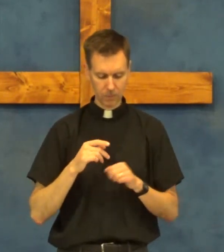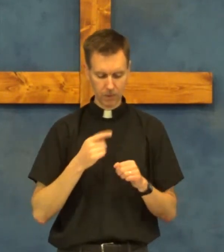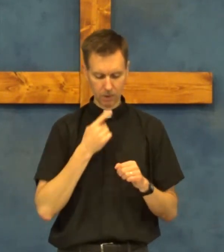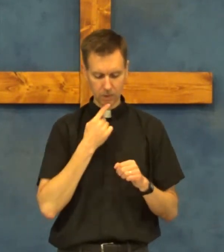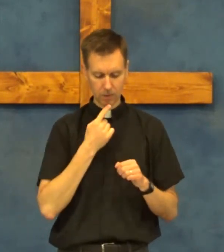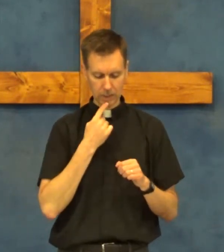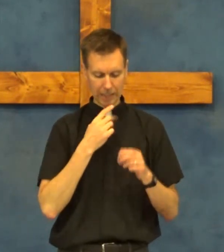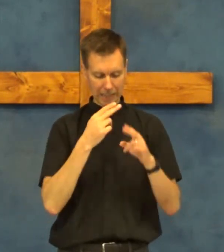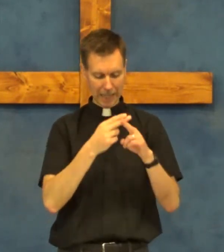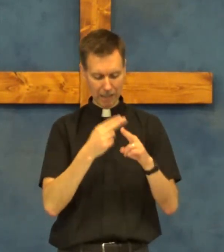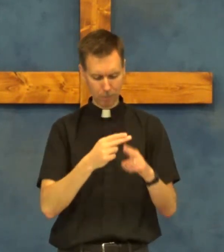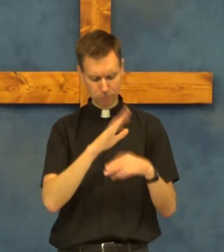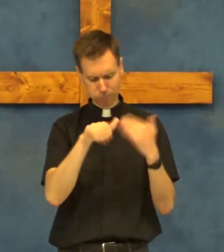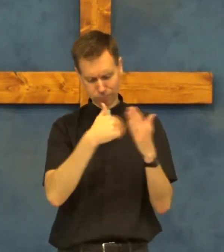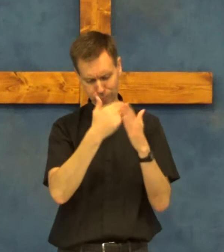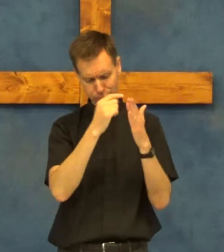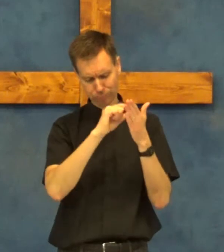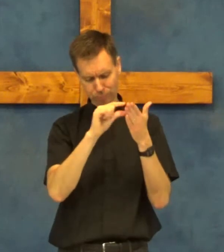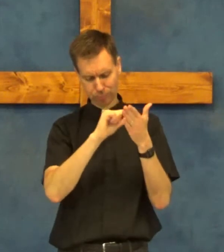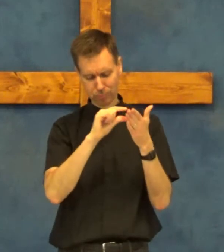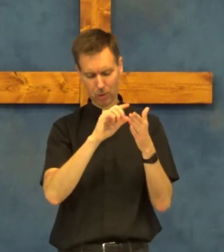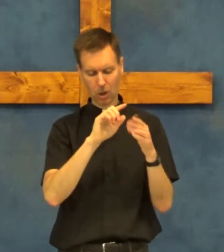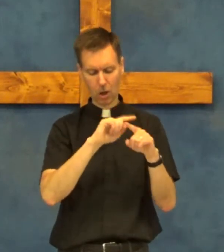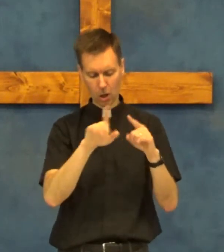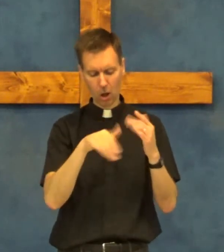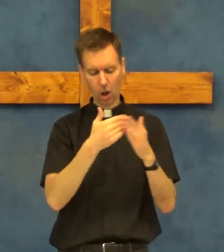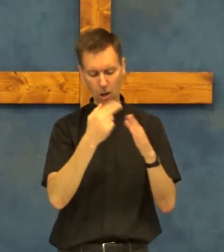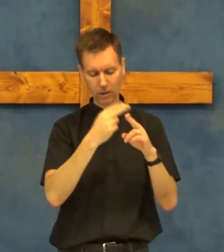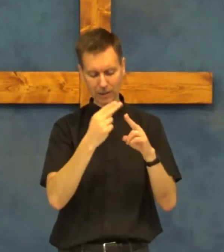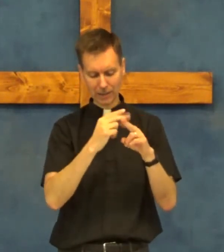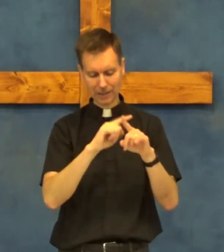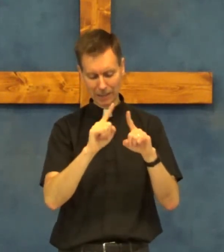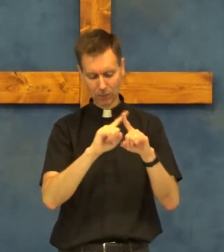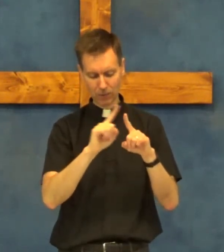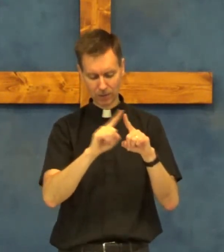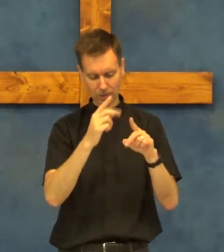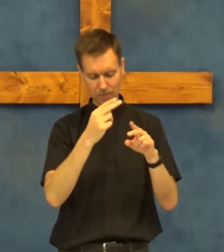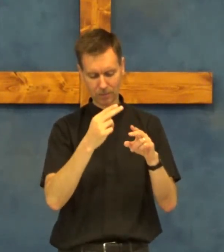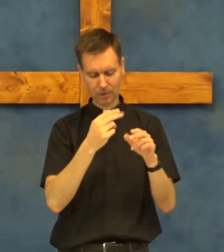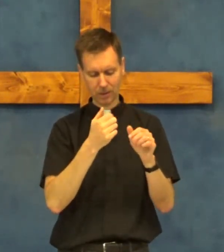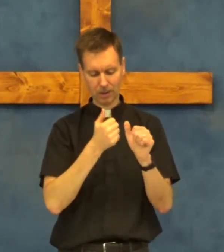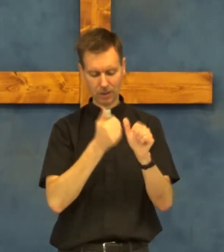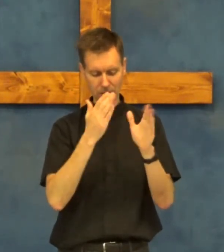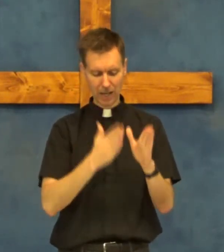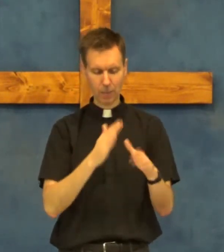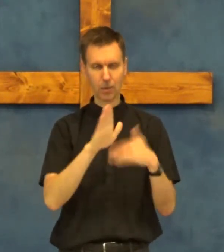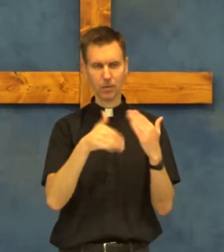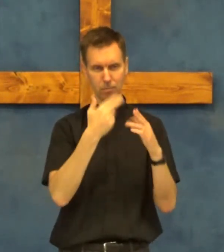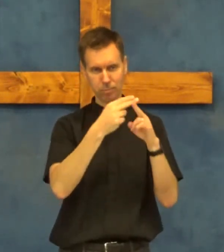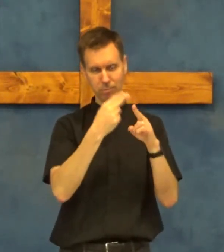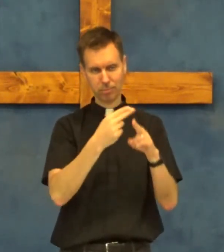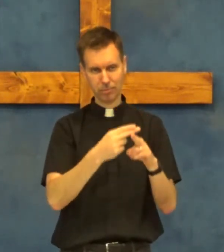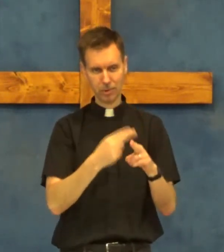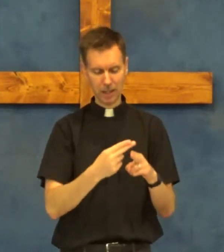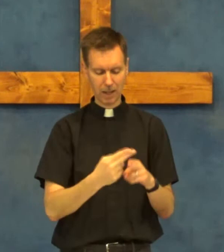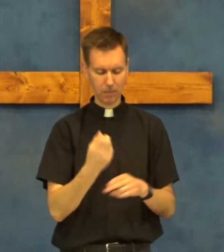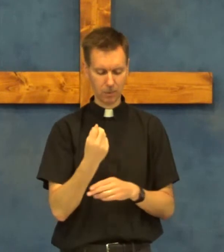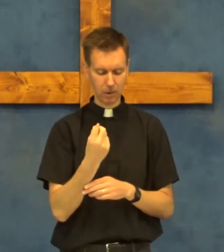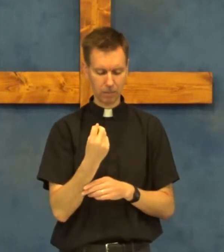it names all the different disciples. It names the